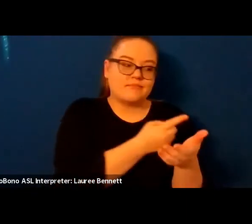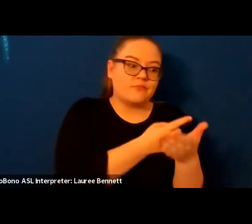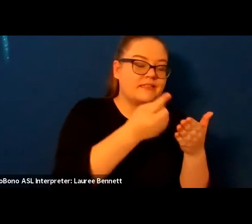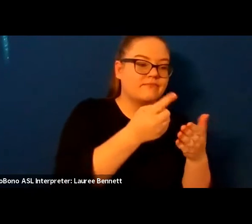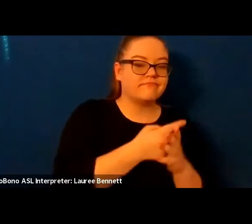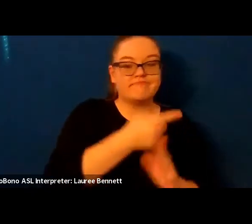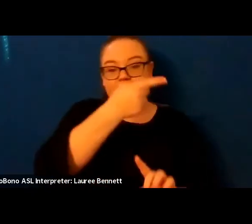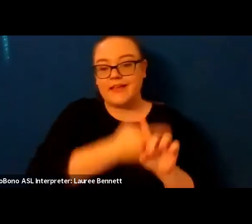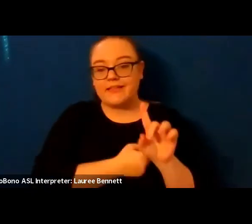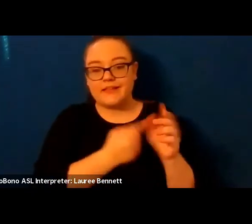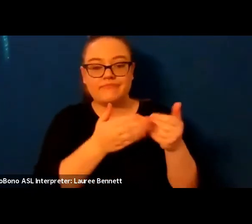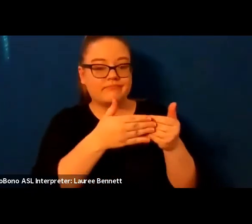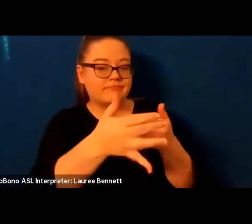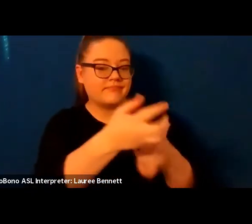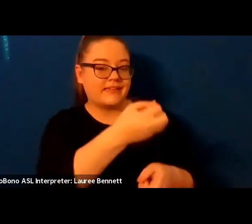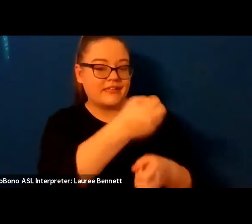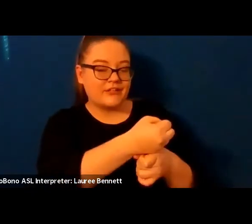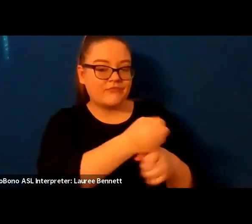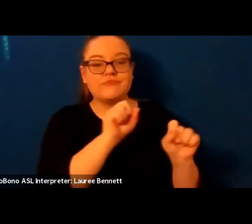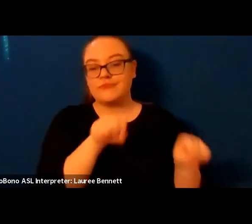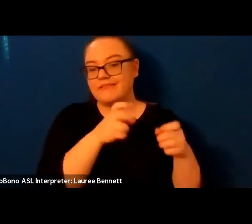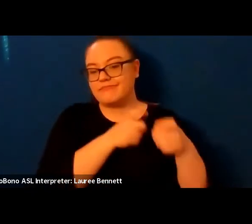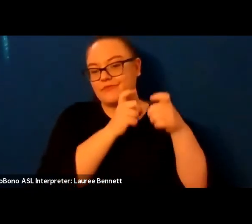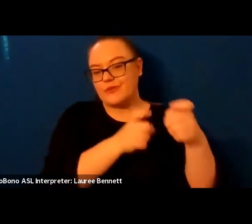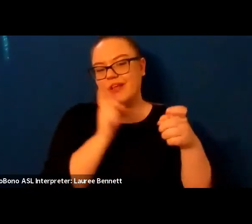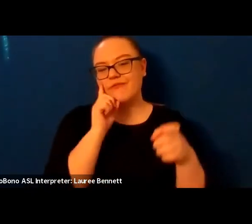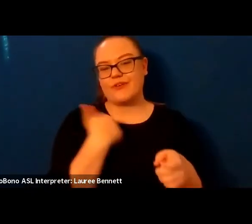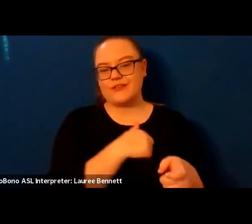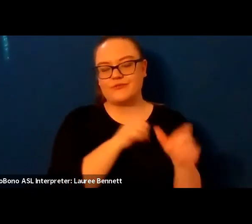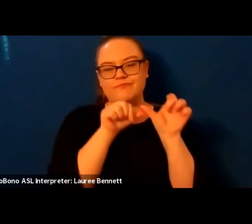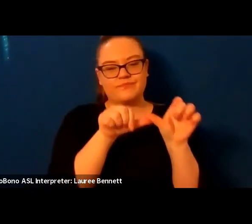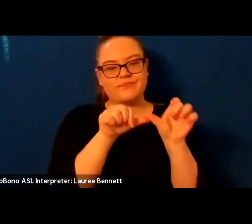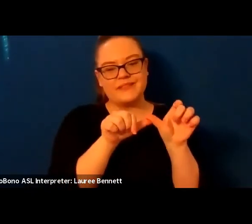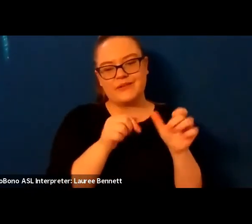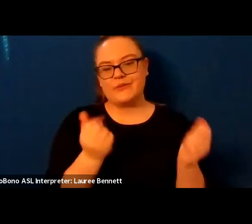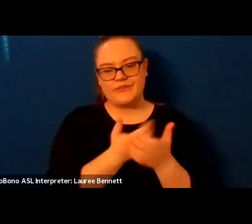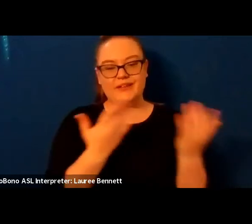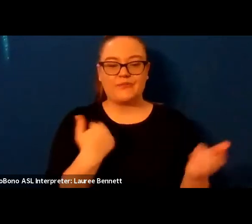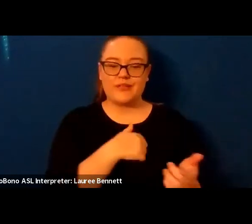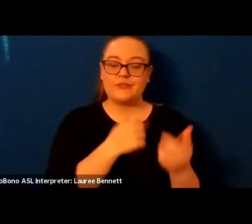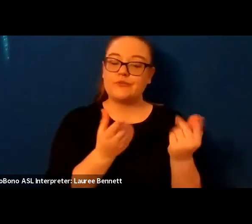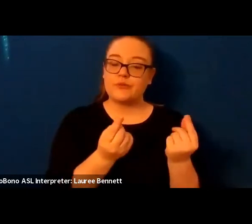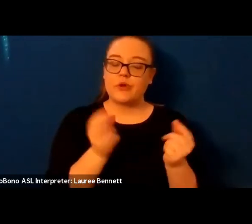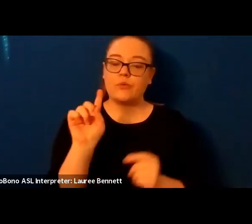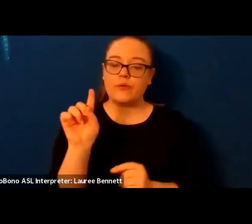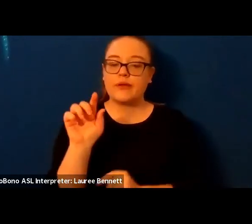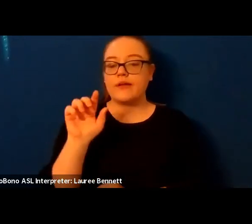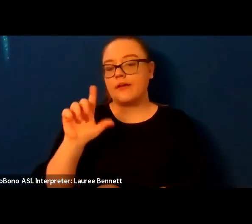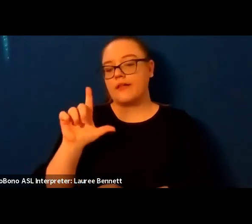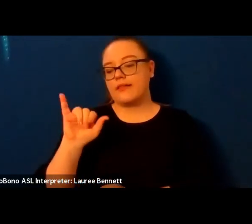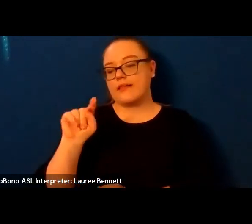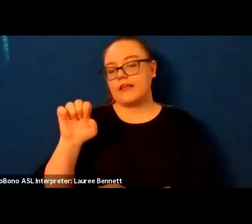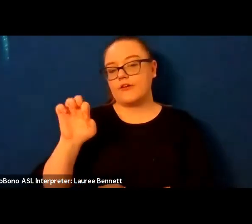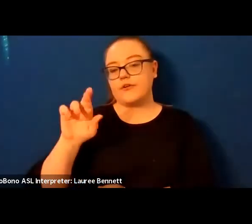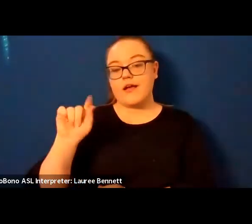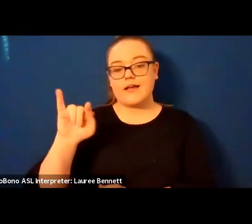of the year for our programming you can make donations at literati bookstore.com slash donation otherwise we